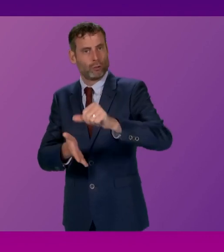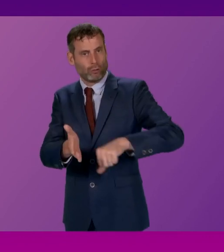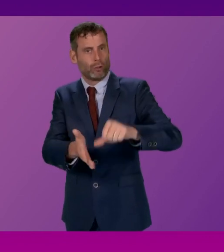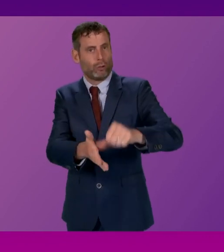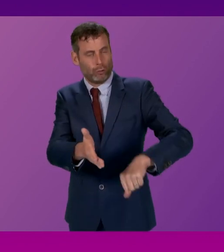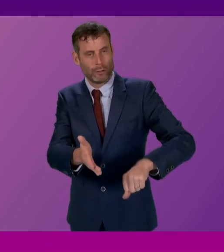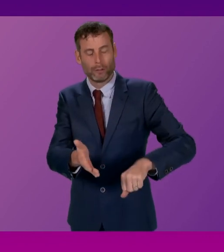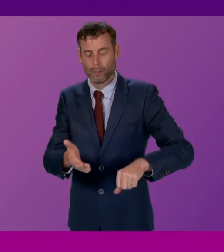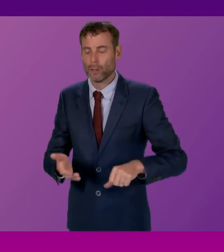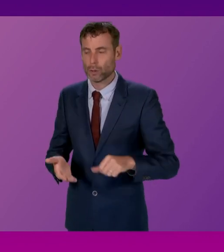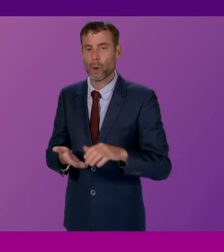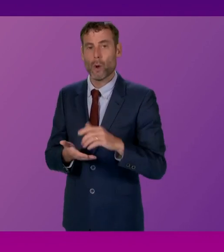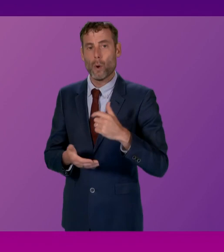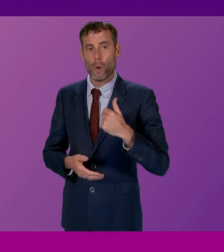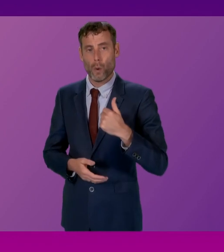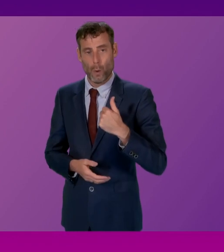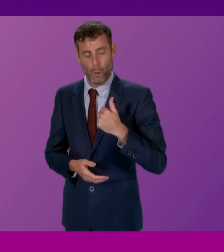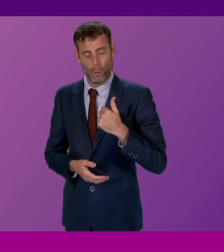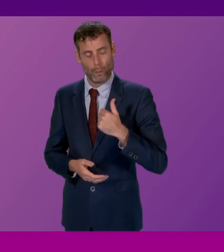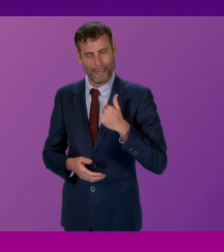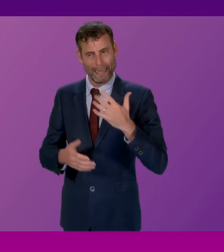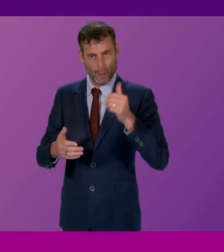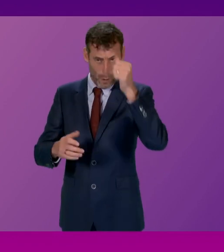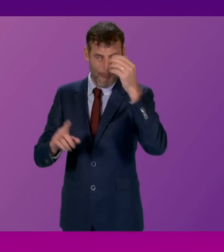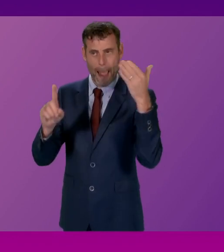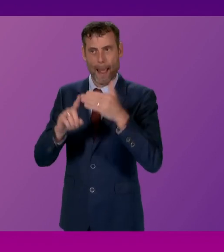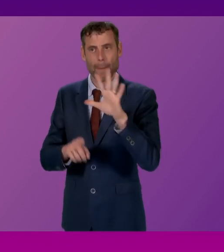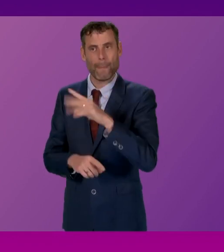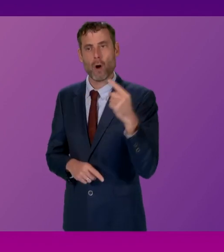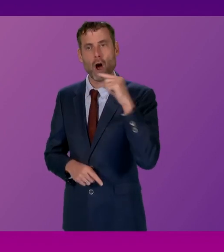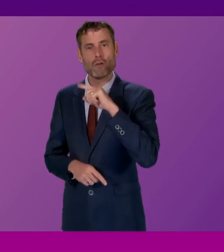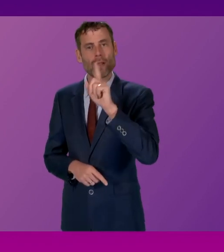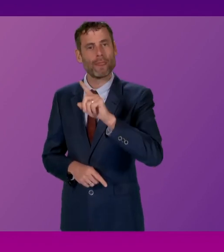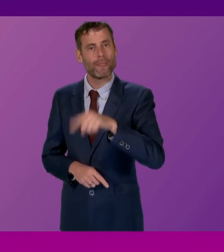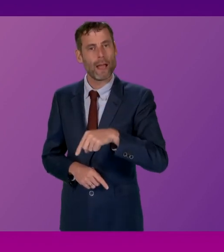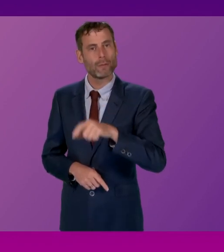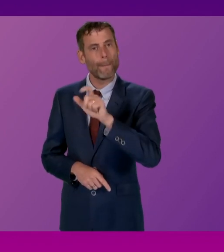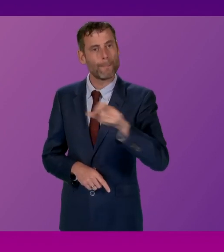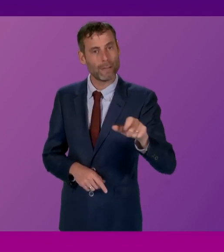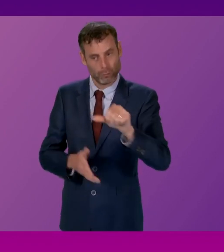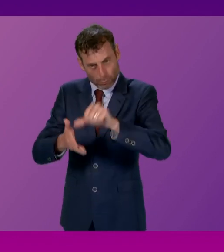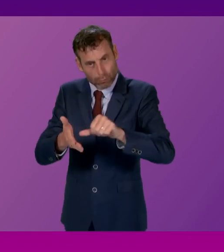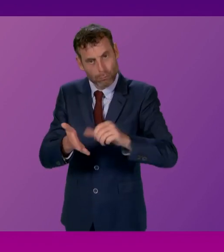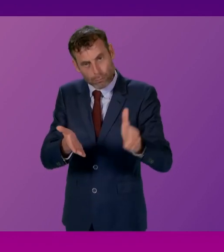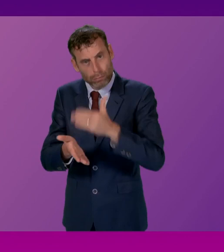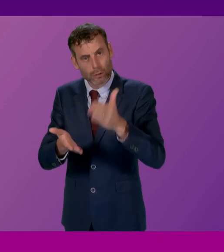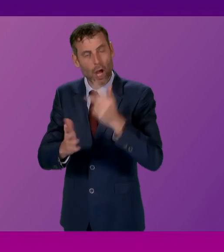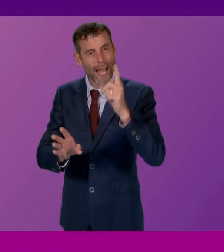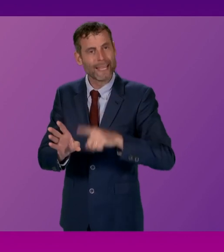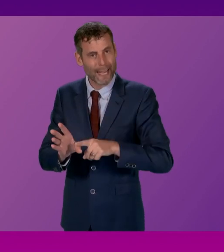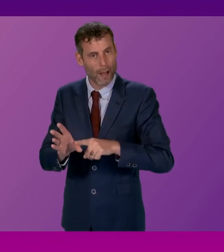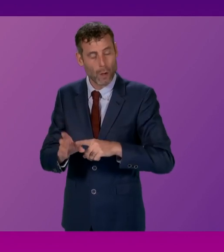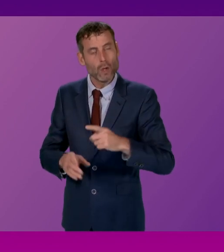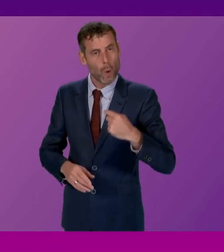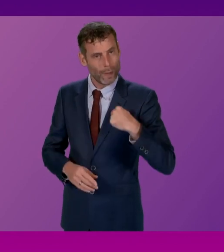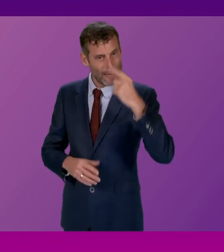lists by an estimated 100,000 patients. This investment will allow us to maximise capacity, build far greater resilience into